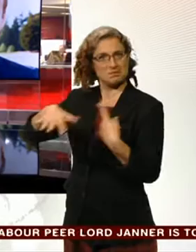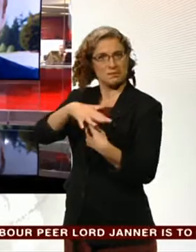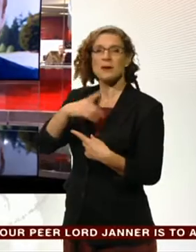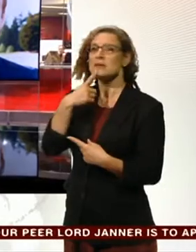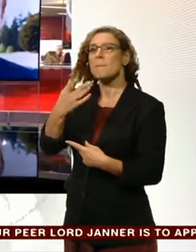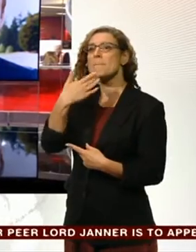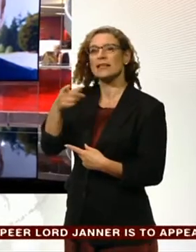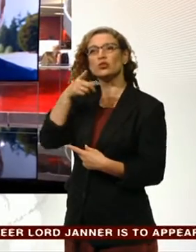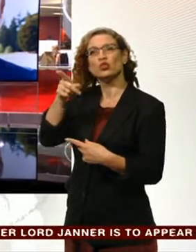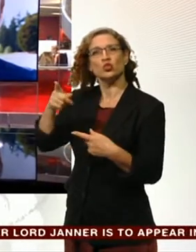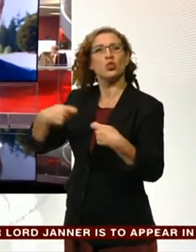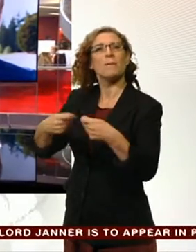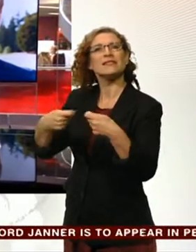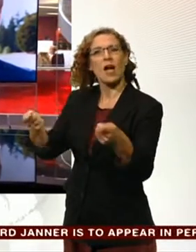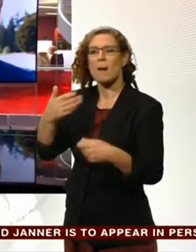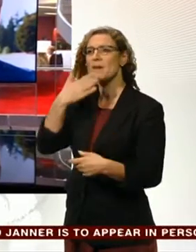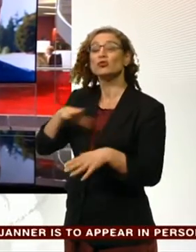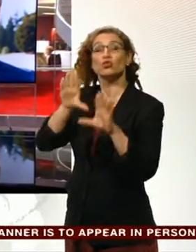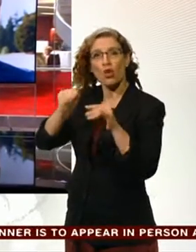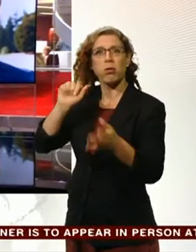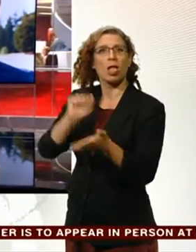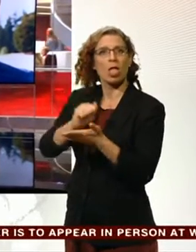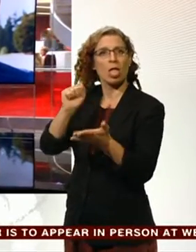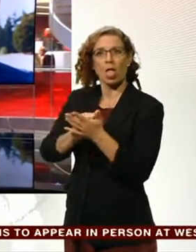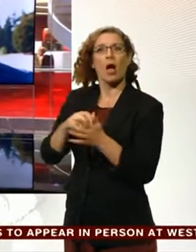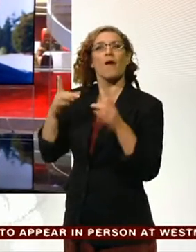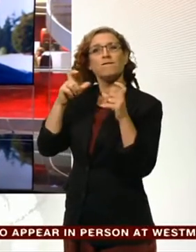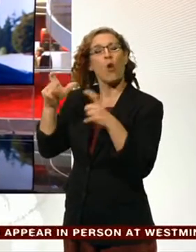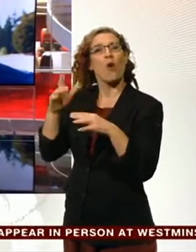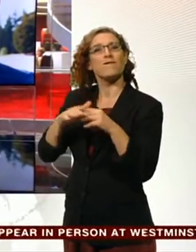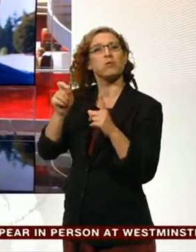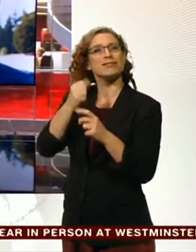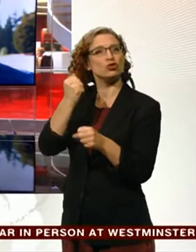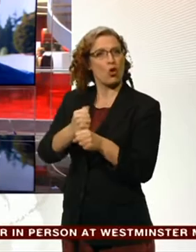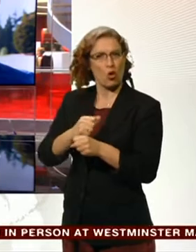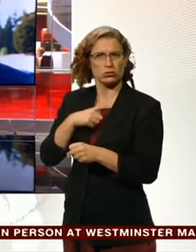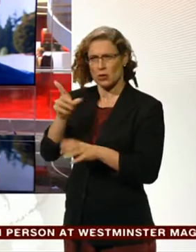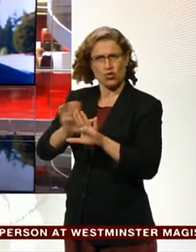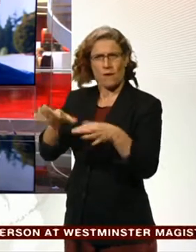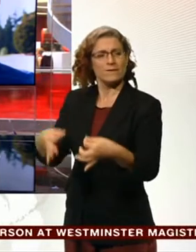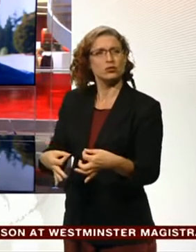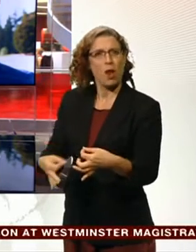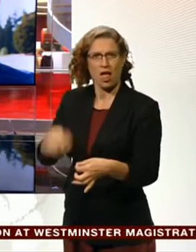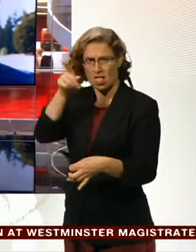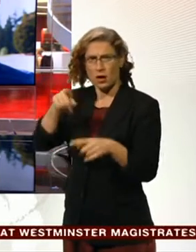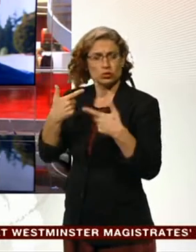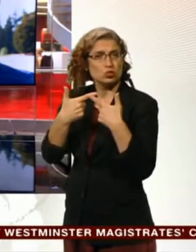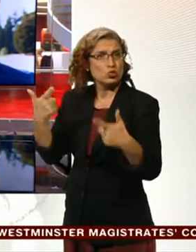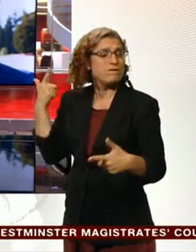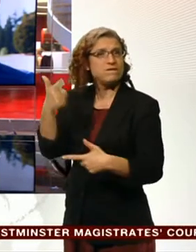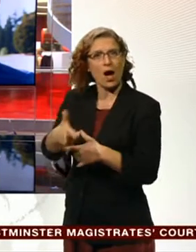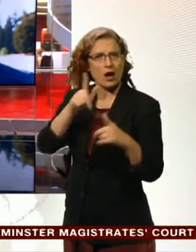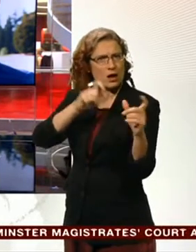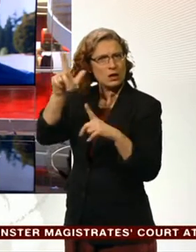not to publish unofficial photos of Prince George. As they say, paparazzi are going to increasingly extreme lengths to capture images of him.